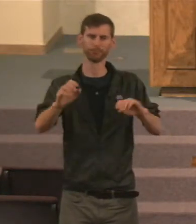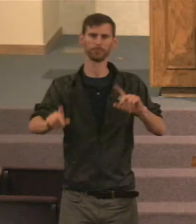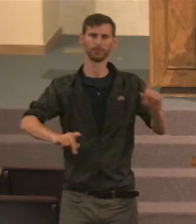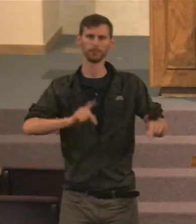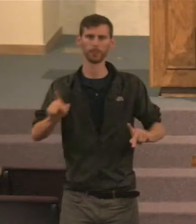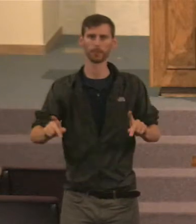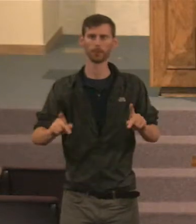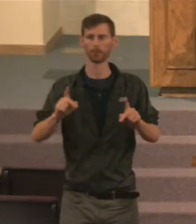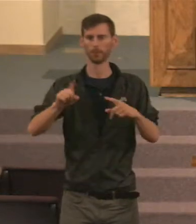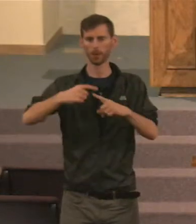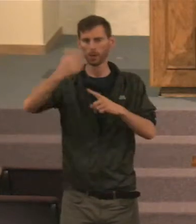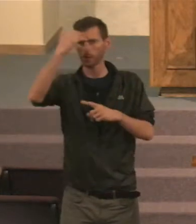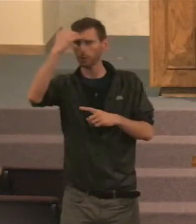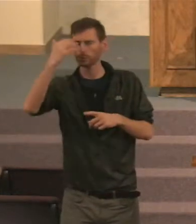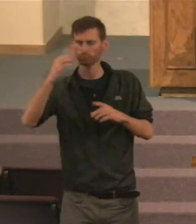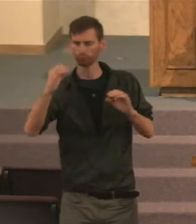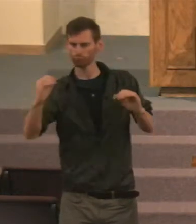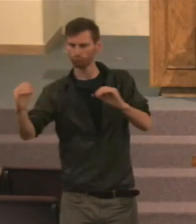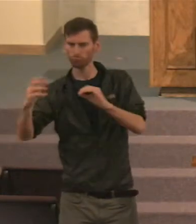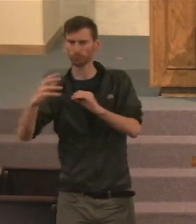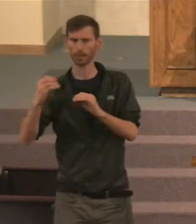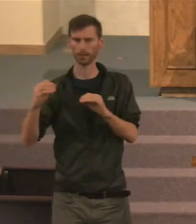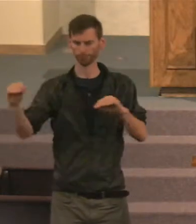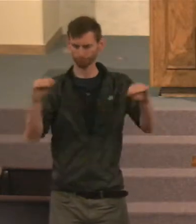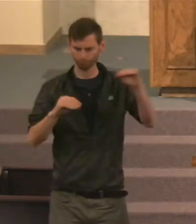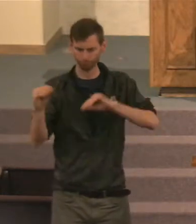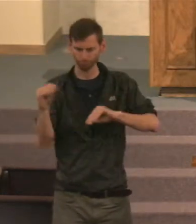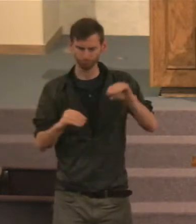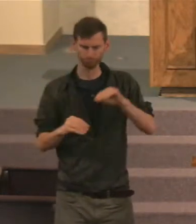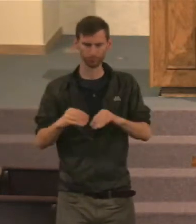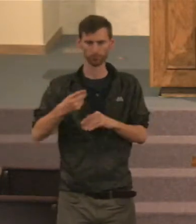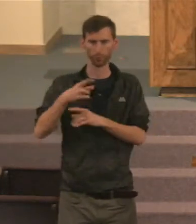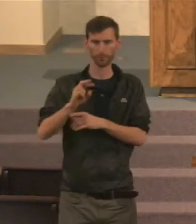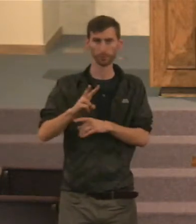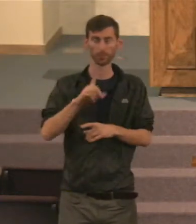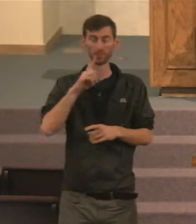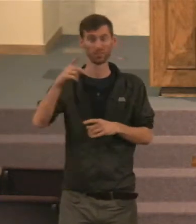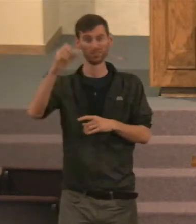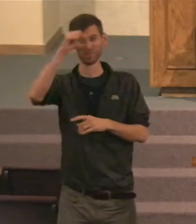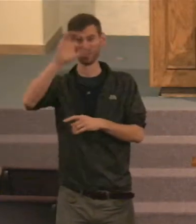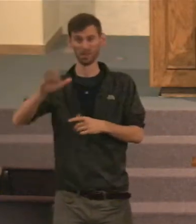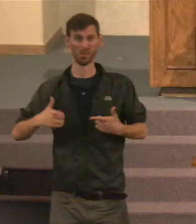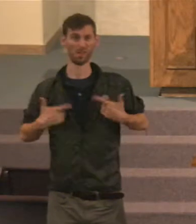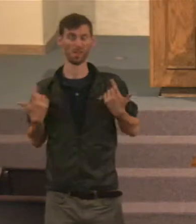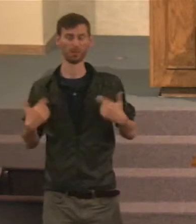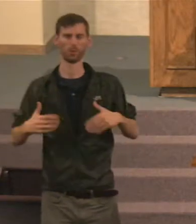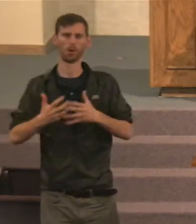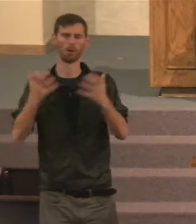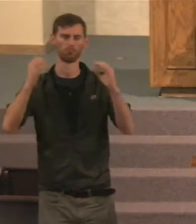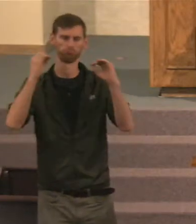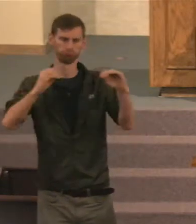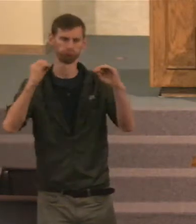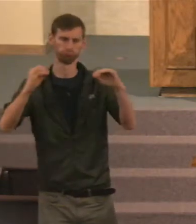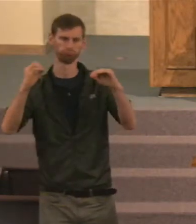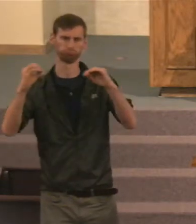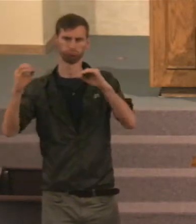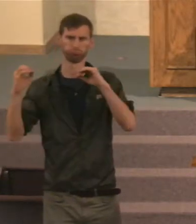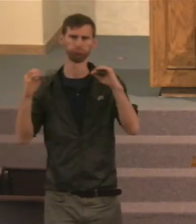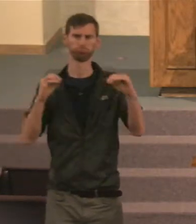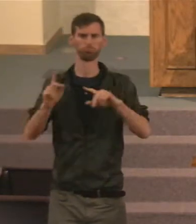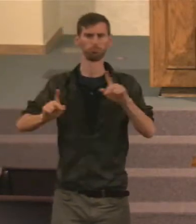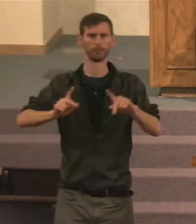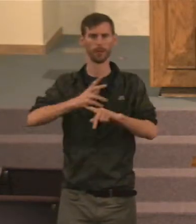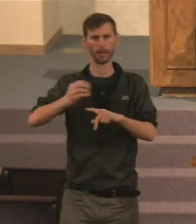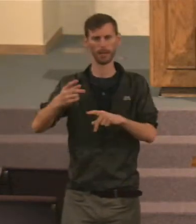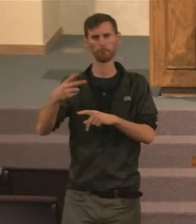arranging proverbs. Solomon did a great deal, Of teaching in his life, In these proverbs, That he wrote, And used